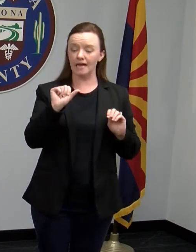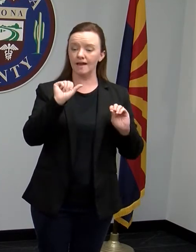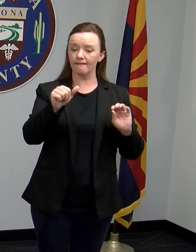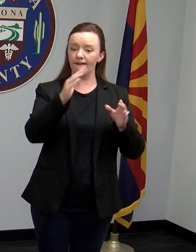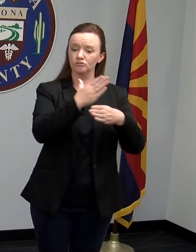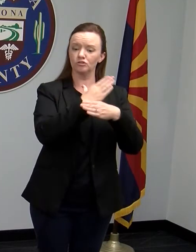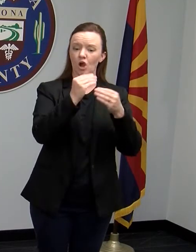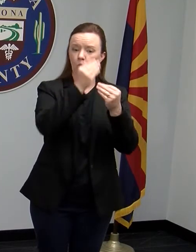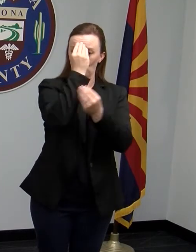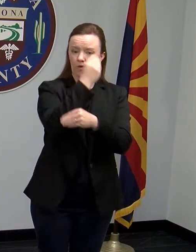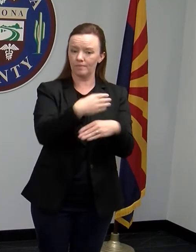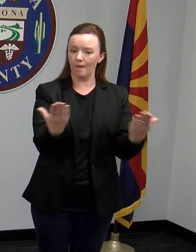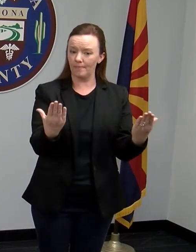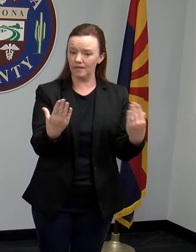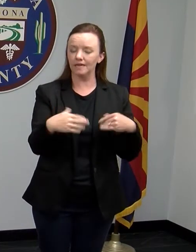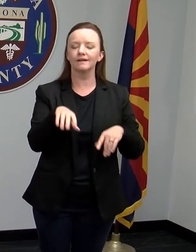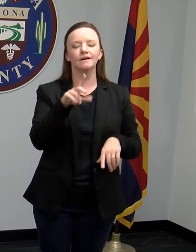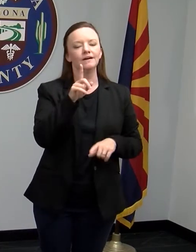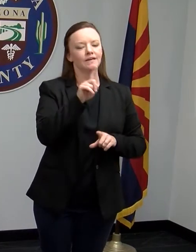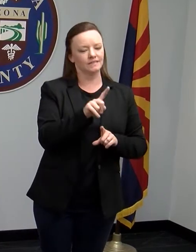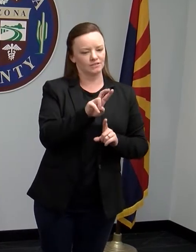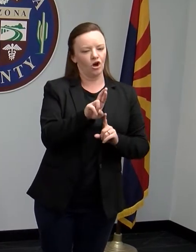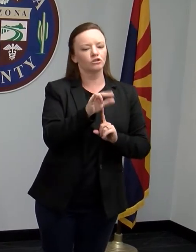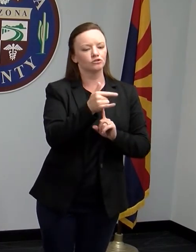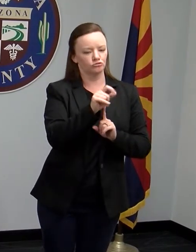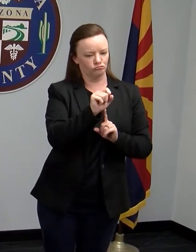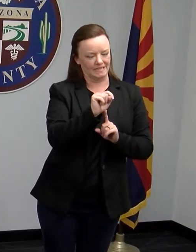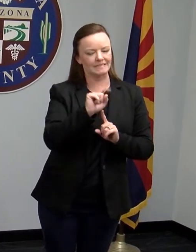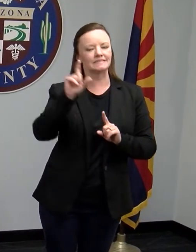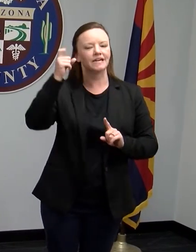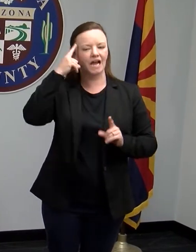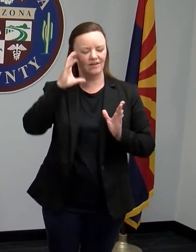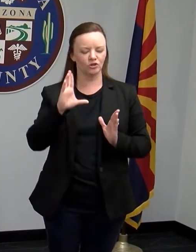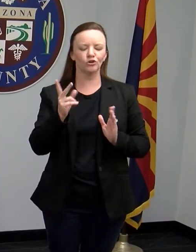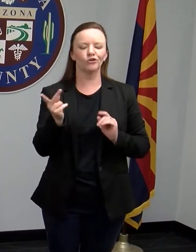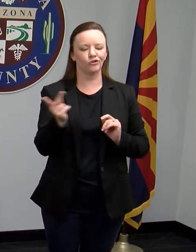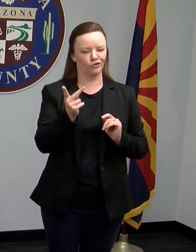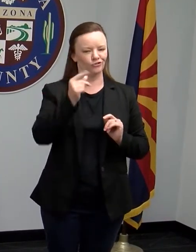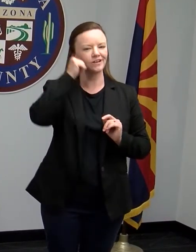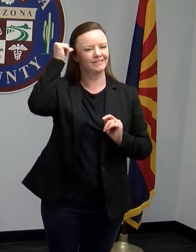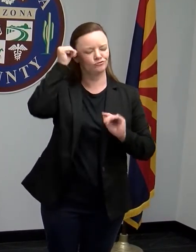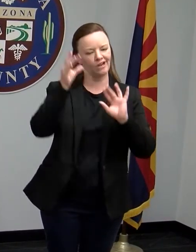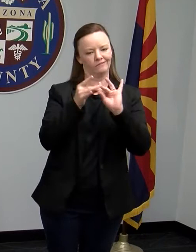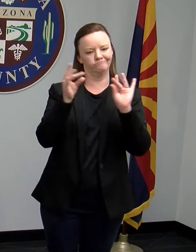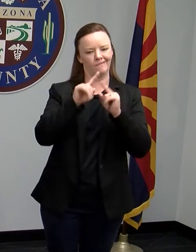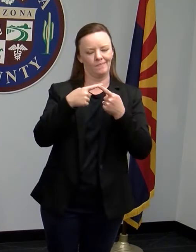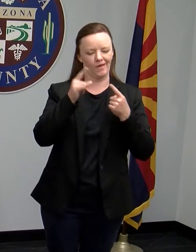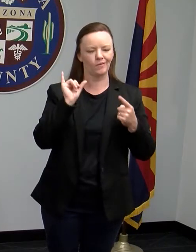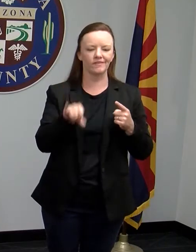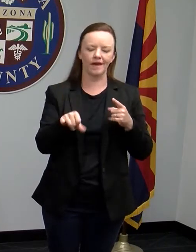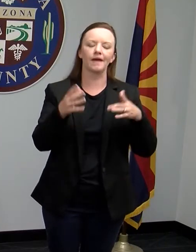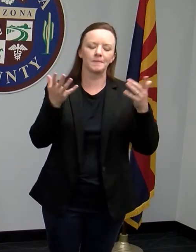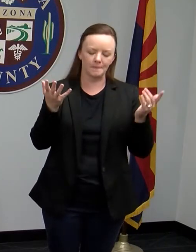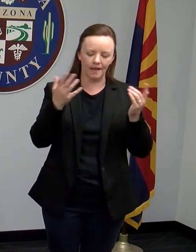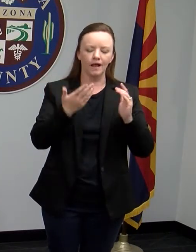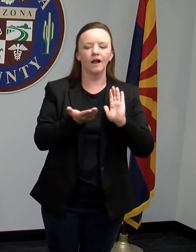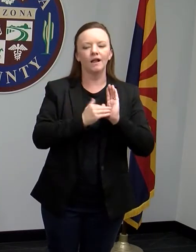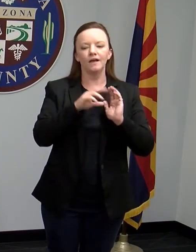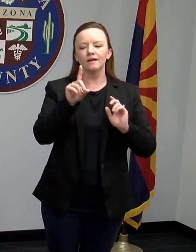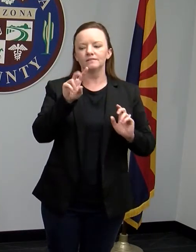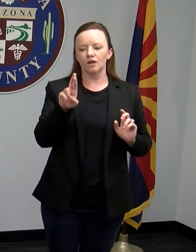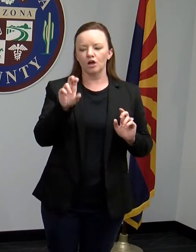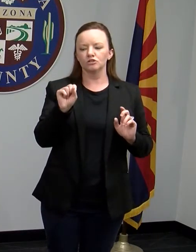believe Dr. Christ and the governor answered this question several times yesterday, but once again, Dr.